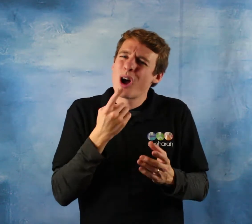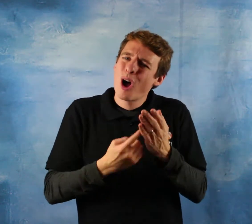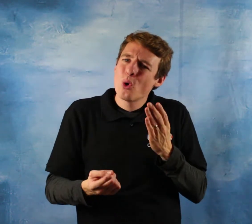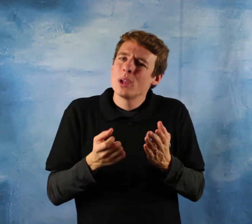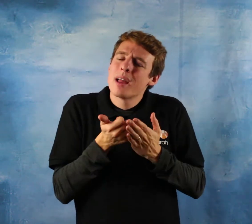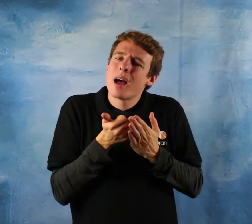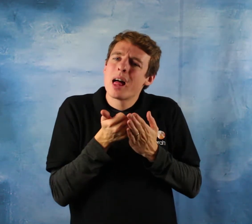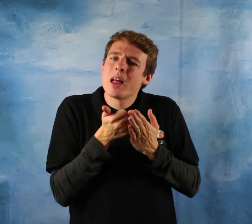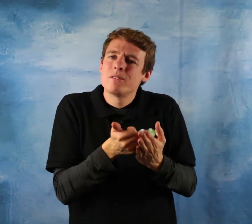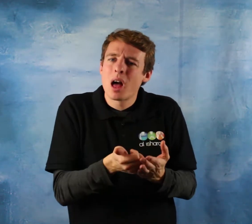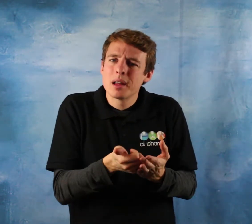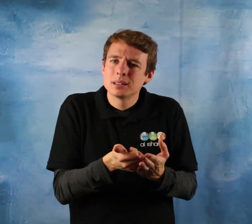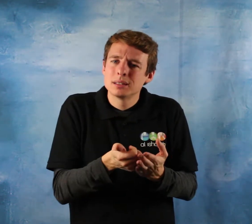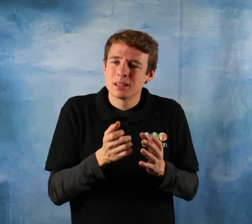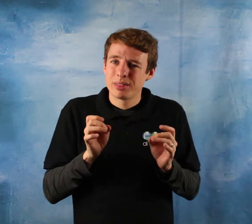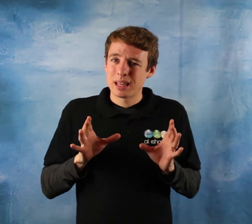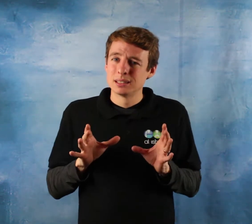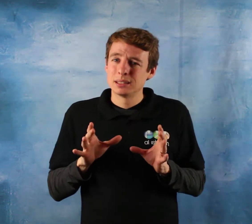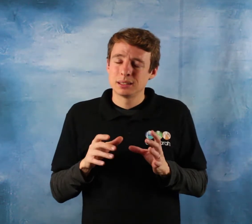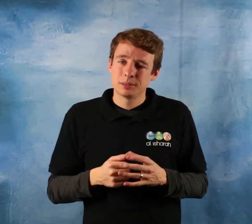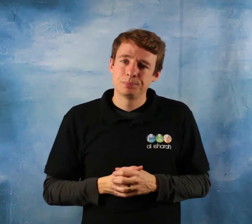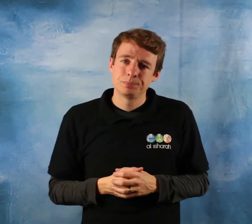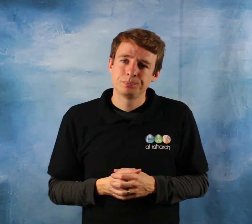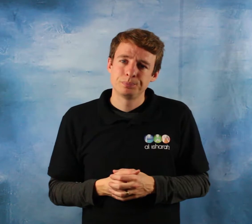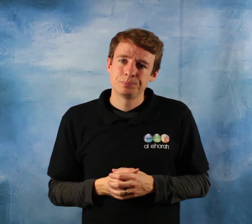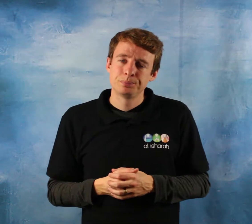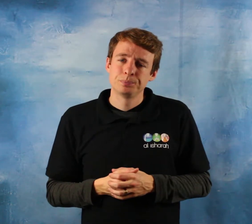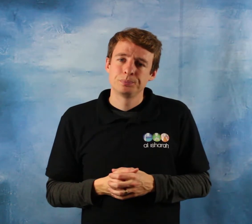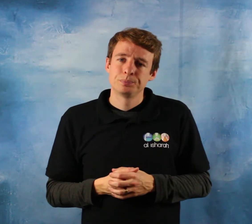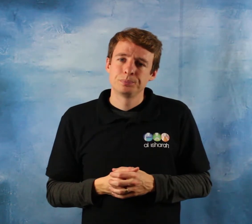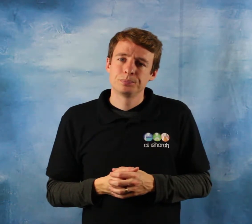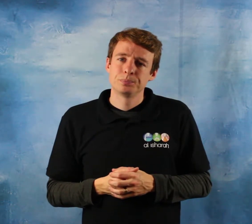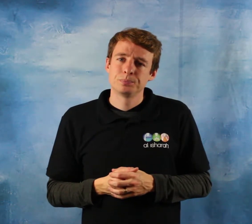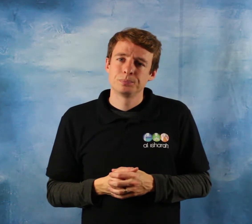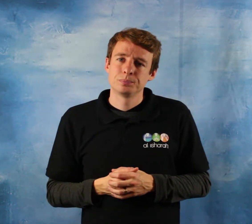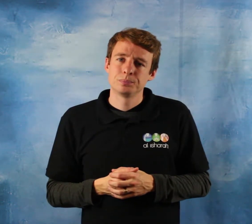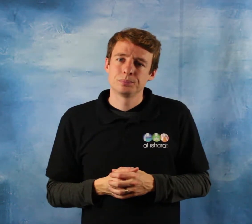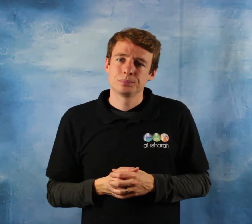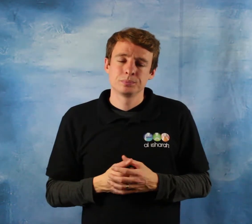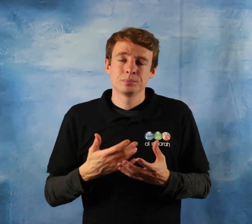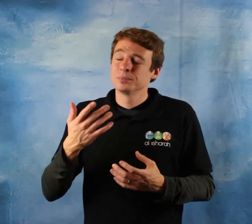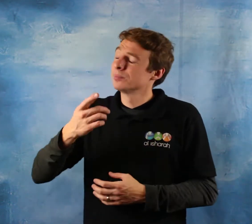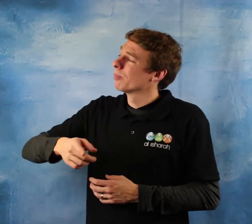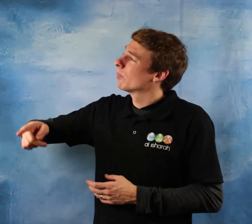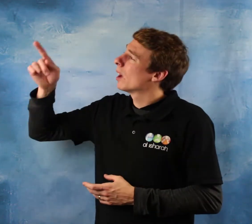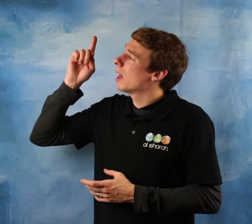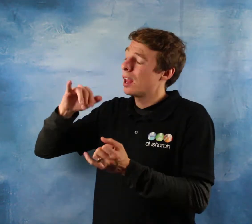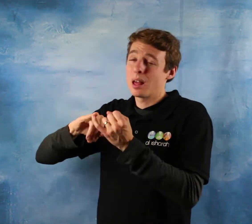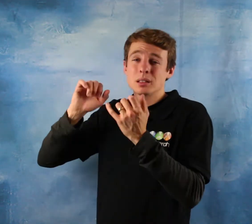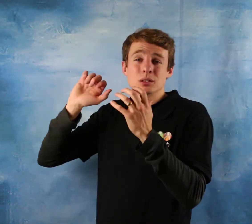so fear allahu subhanahu wa ta'ala in your dealings with your women how then after all of